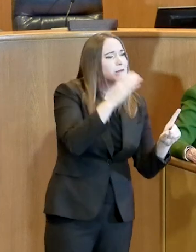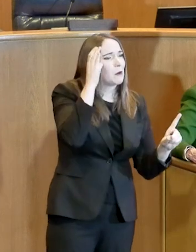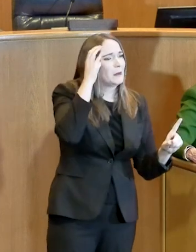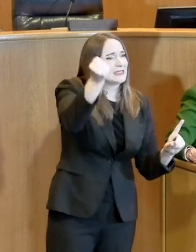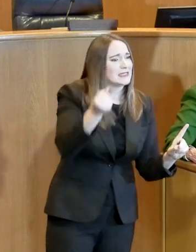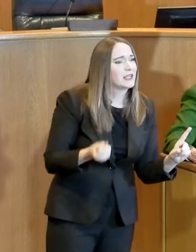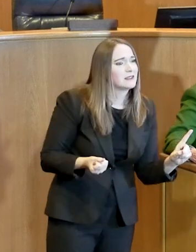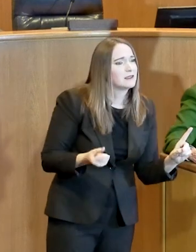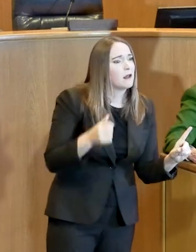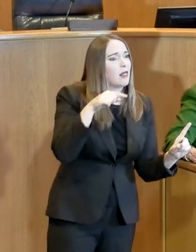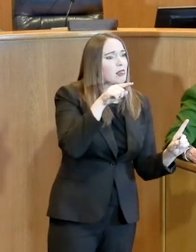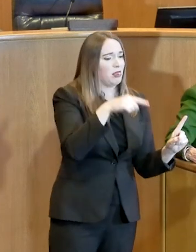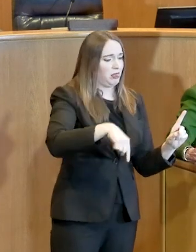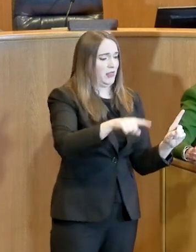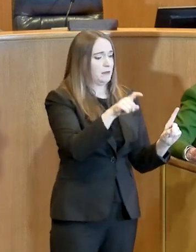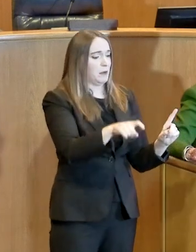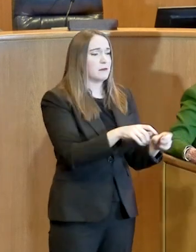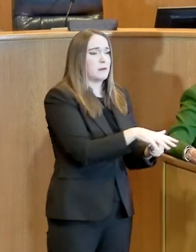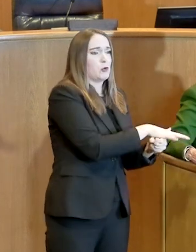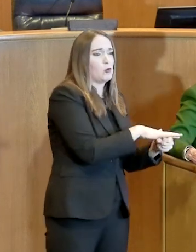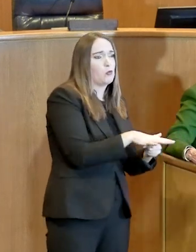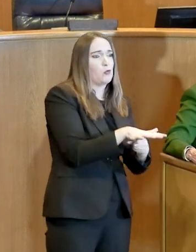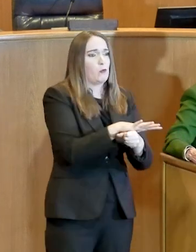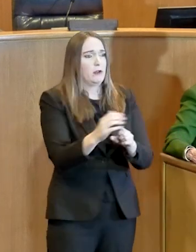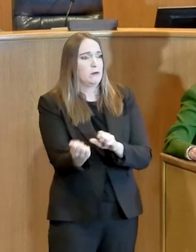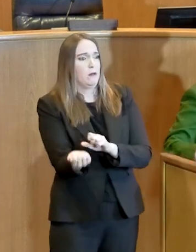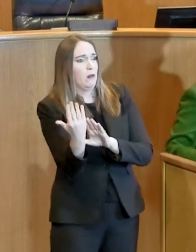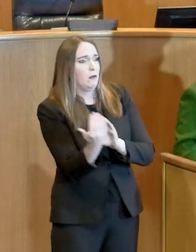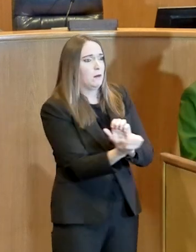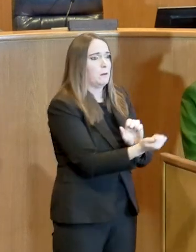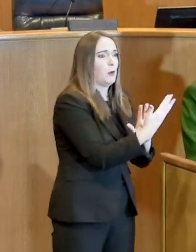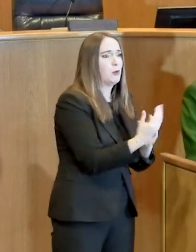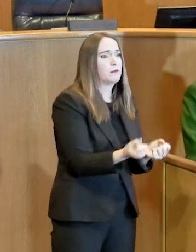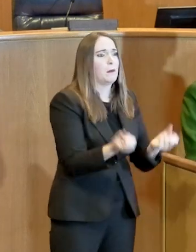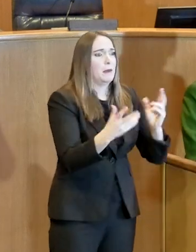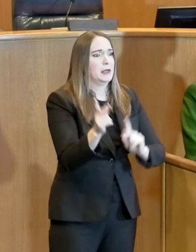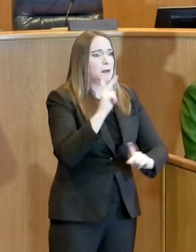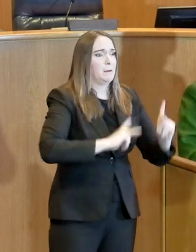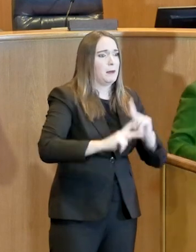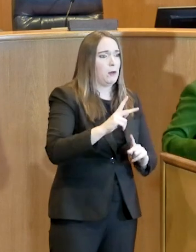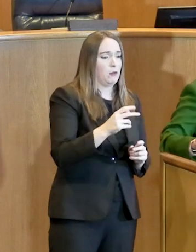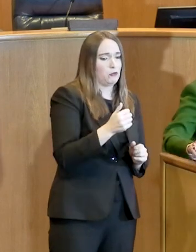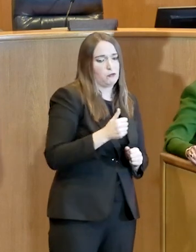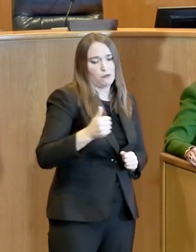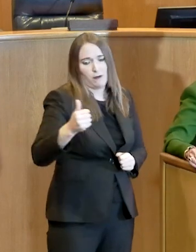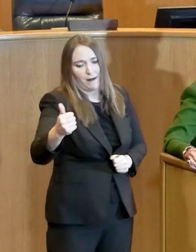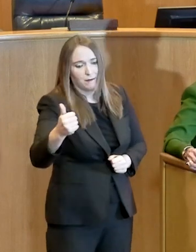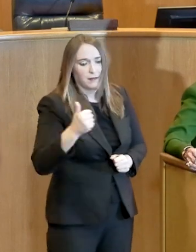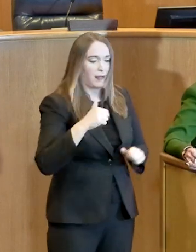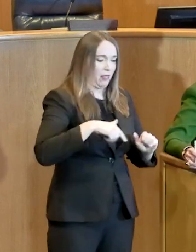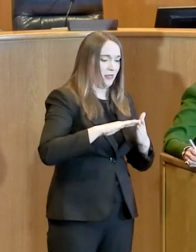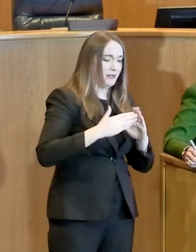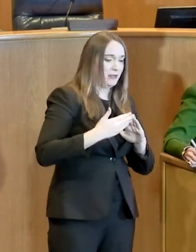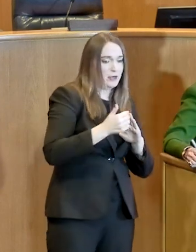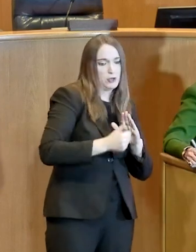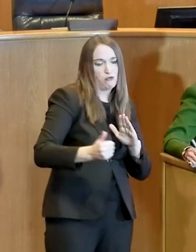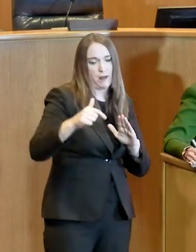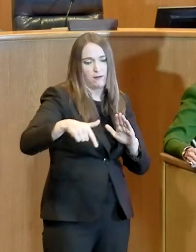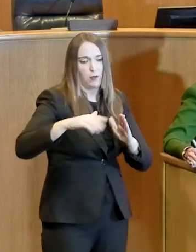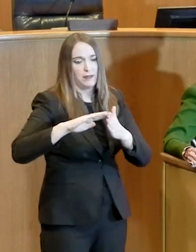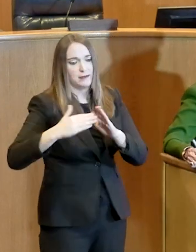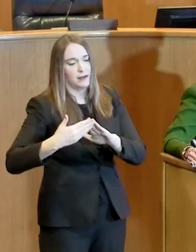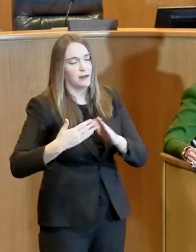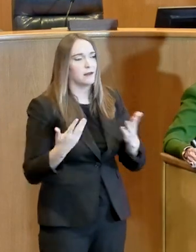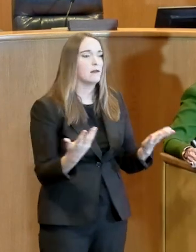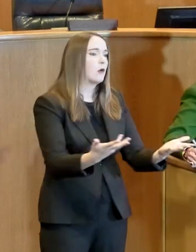regional approach. People travel back and forth between all areas and we want everybody to be safe. Nothing that we've